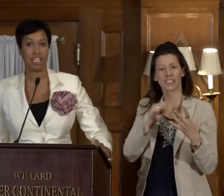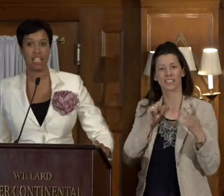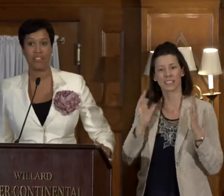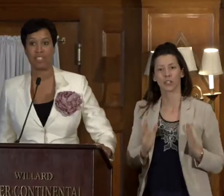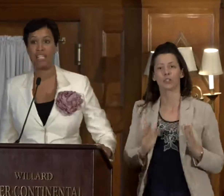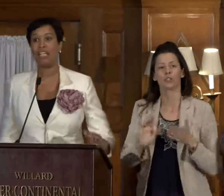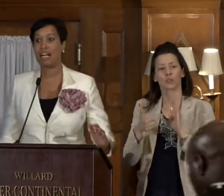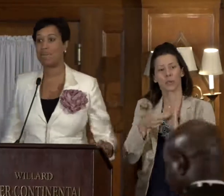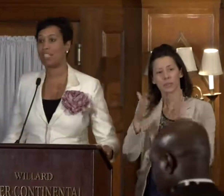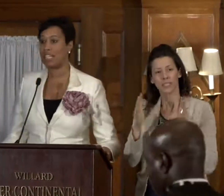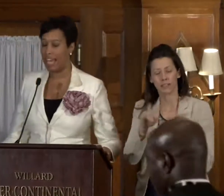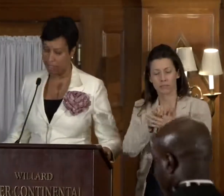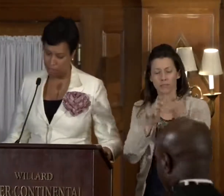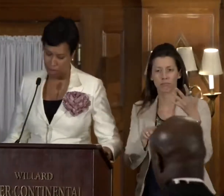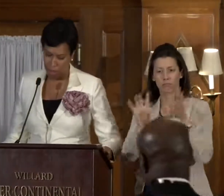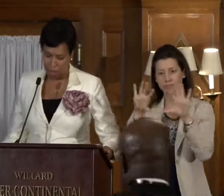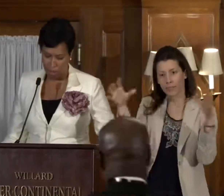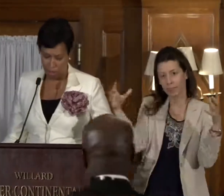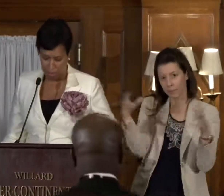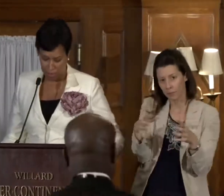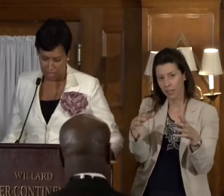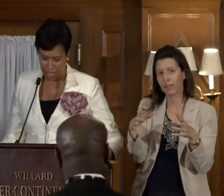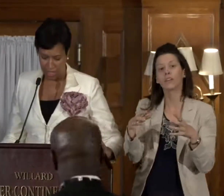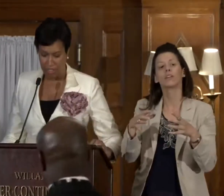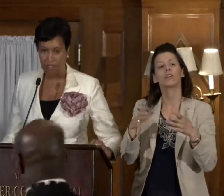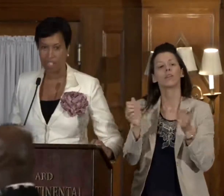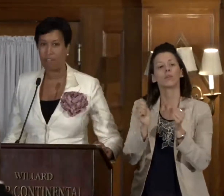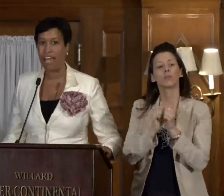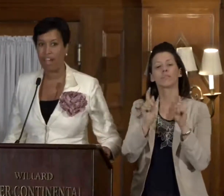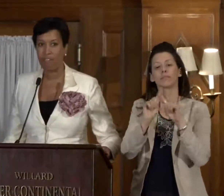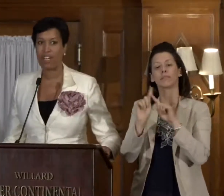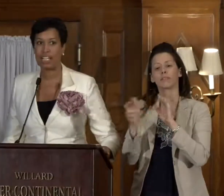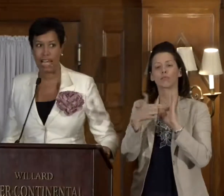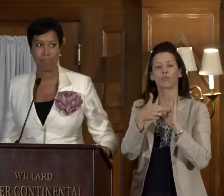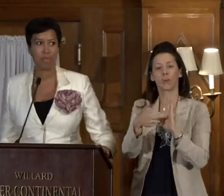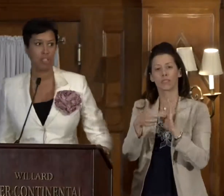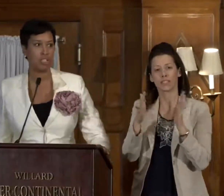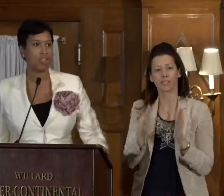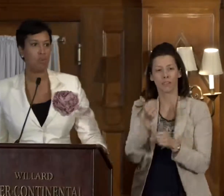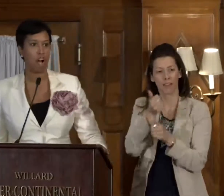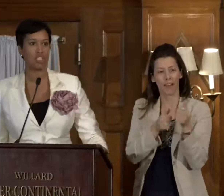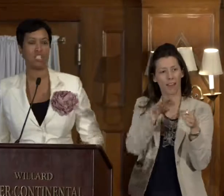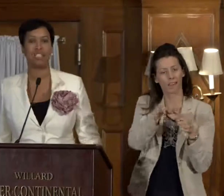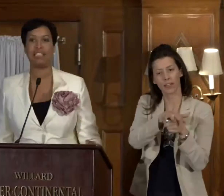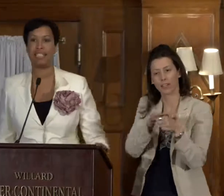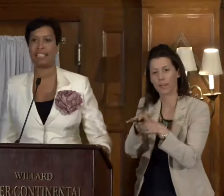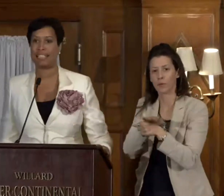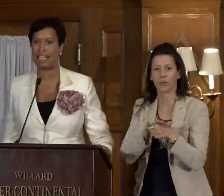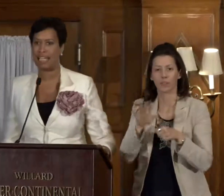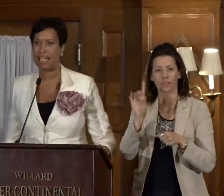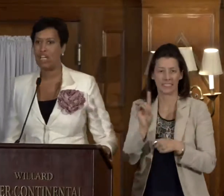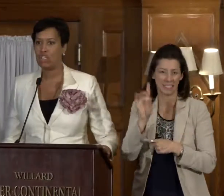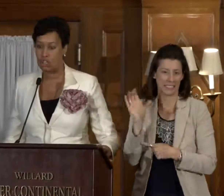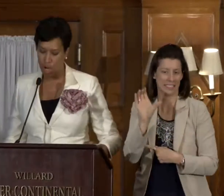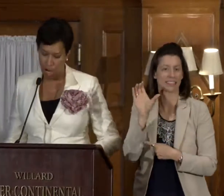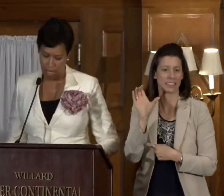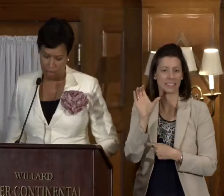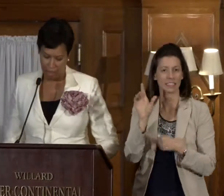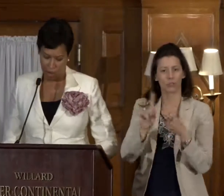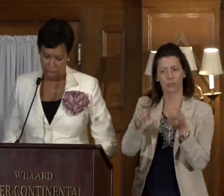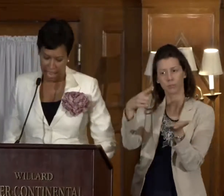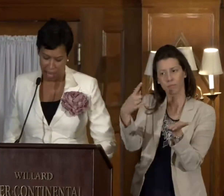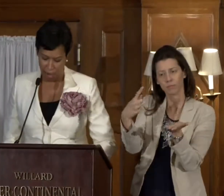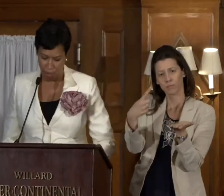representatives come together with representatives of every neighborhood of Washington, D.C. to